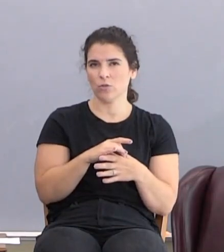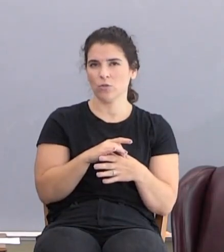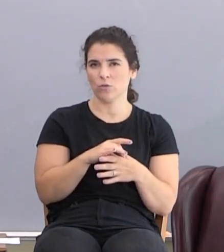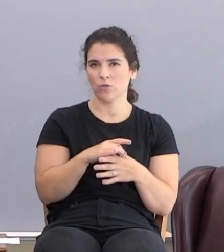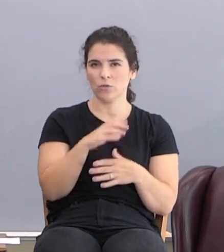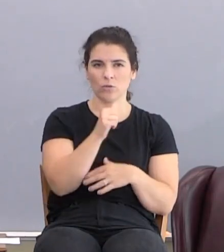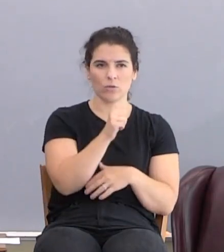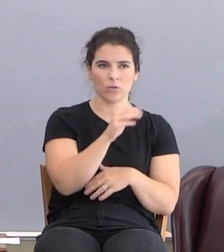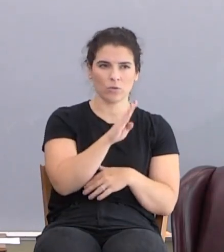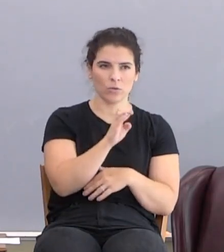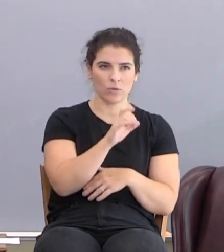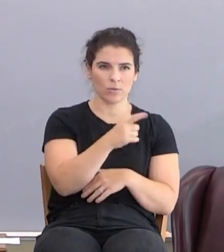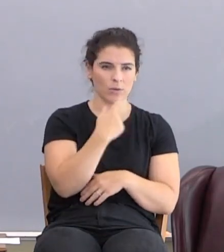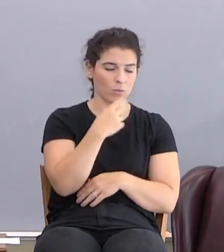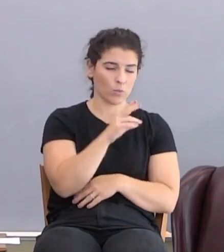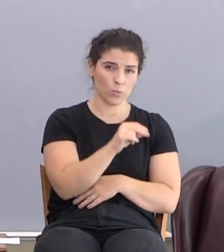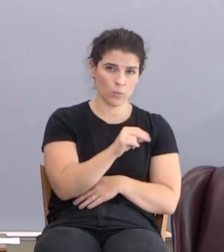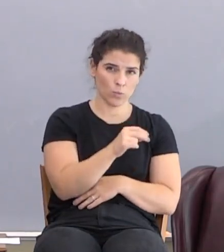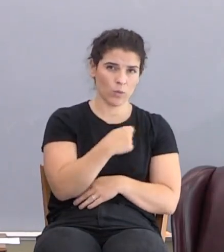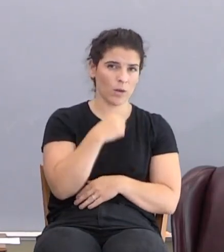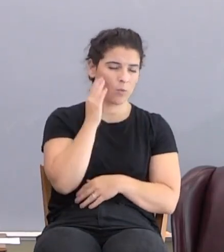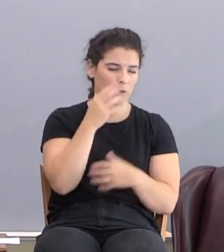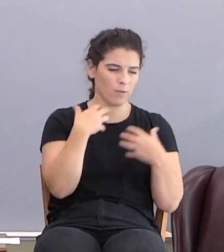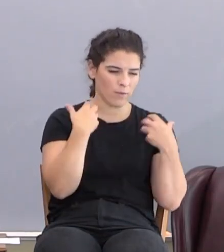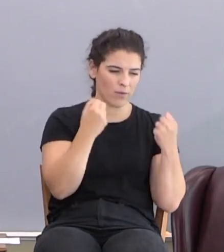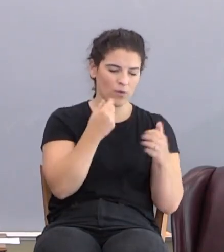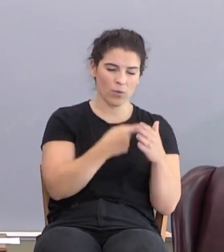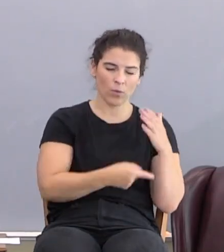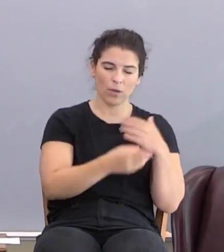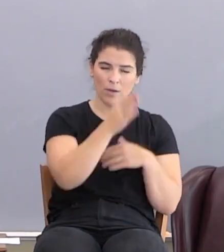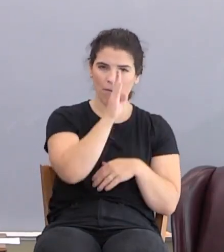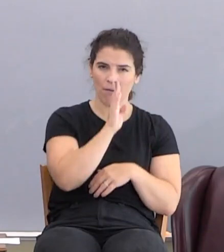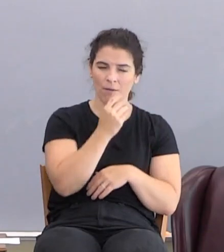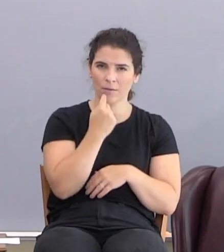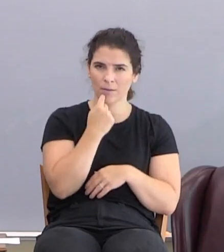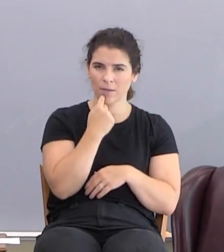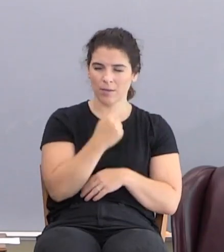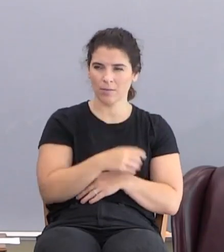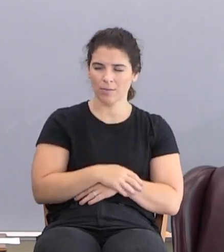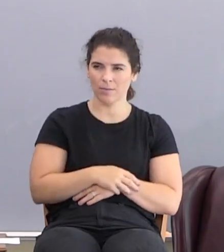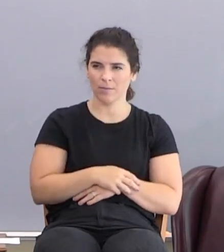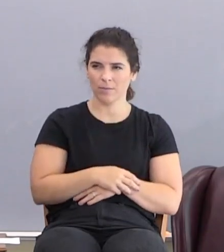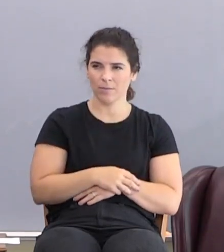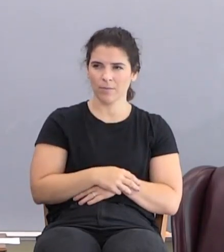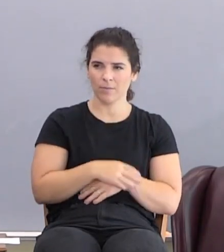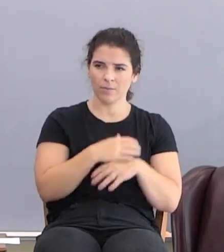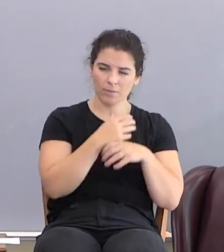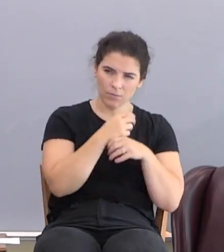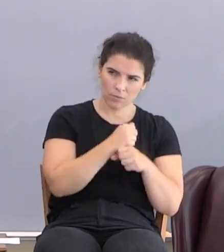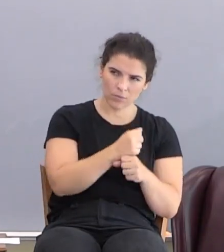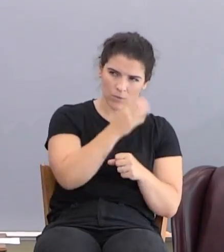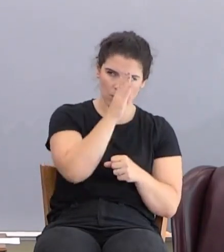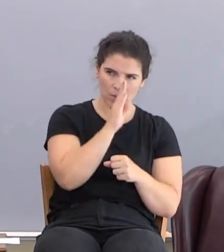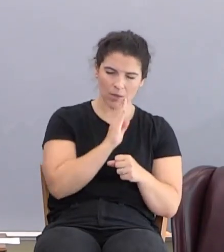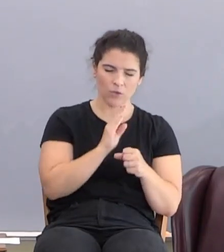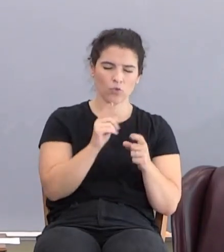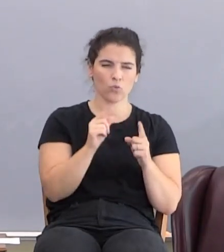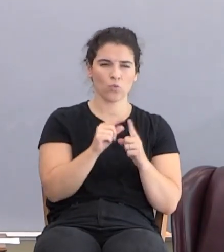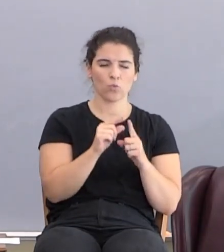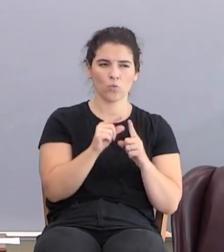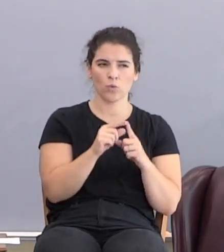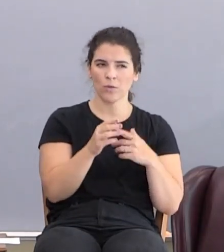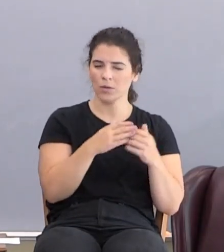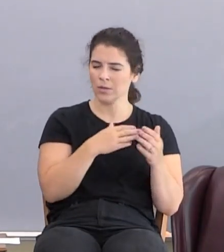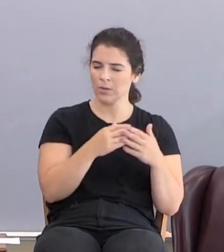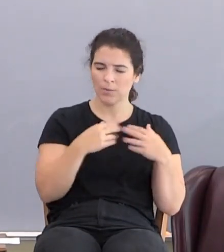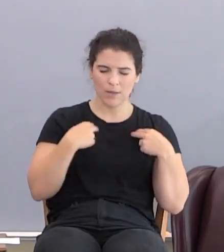Abel said, no, I'll have confidence in what God said. And he trusted God's word in spite of